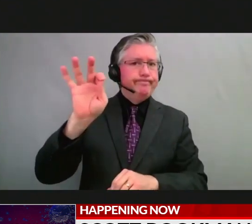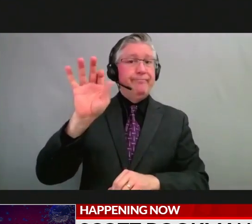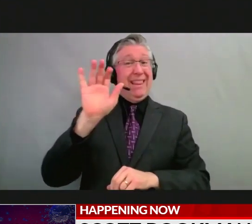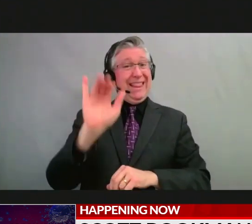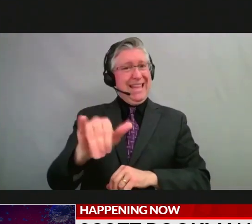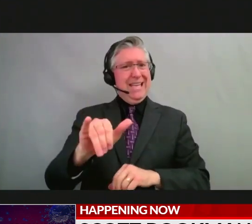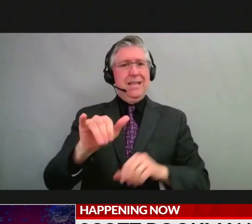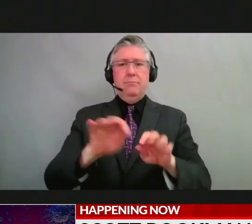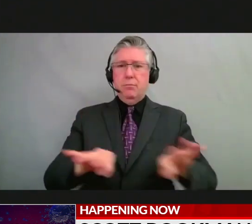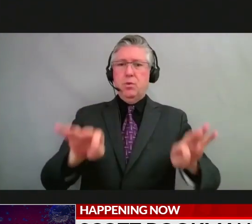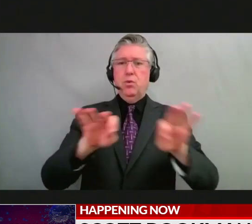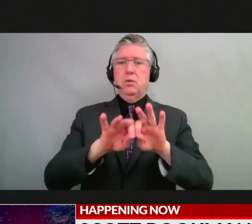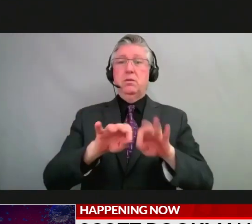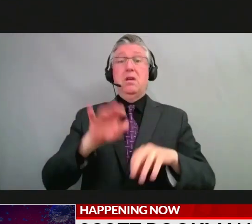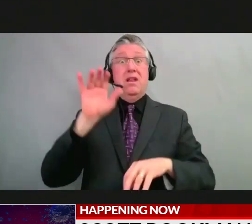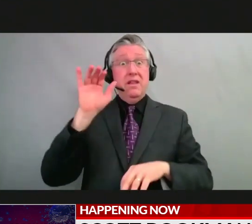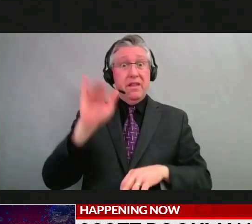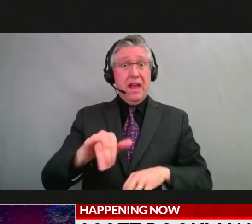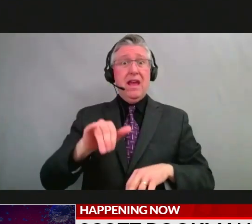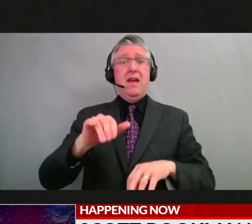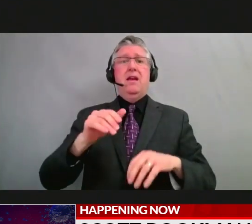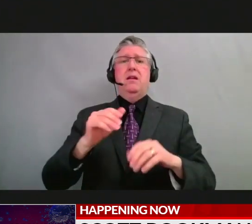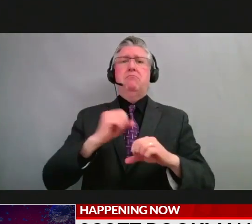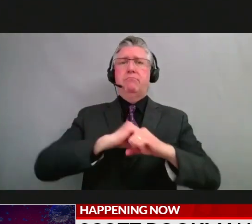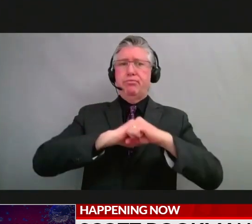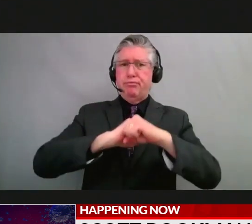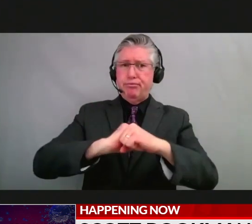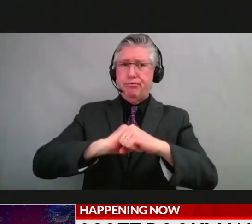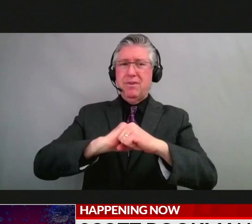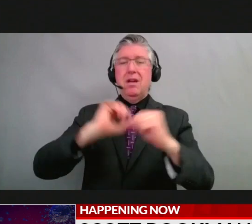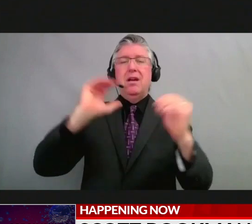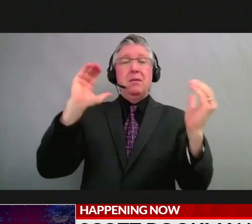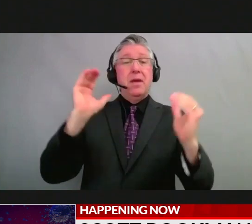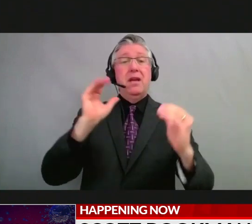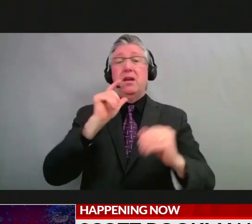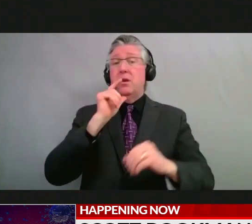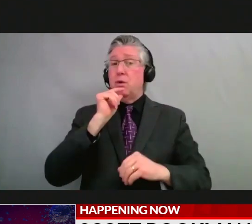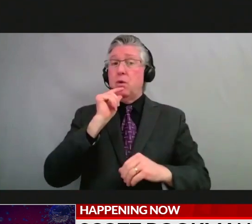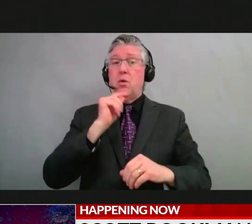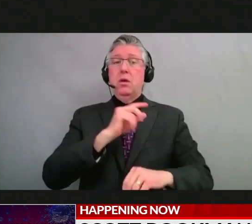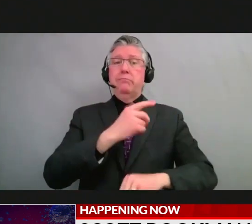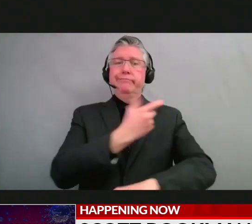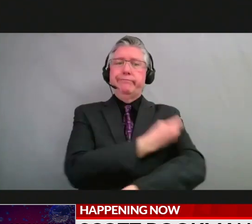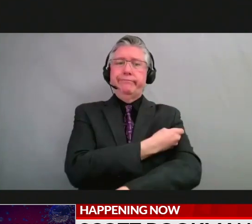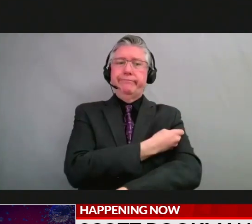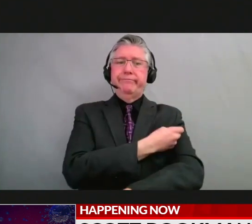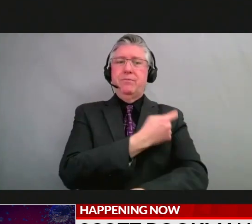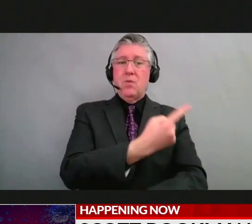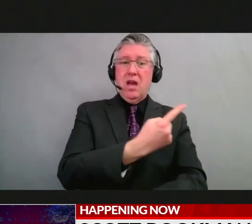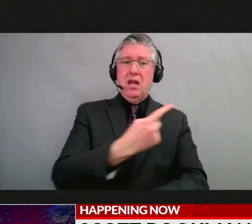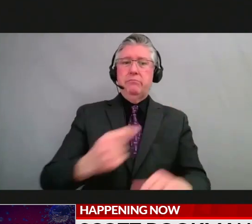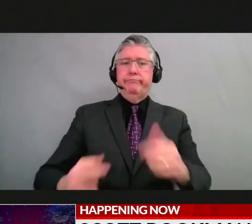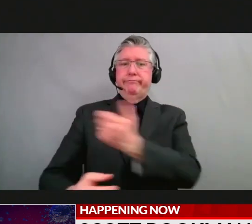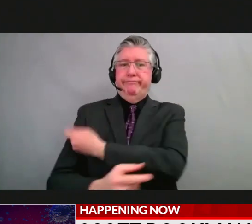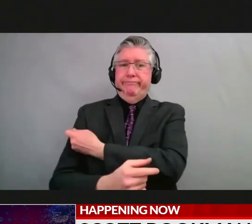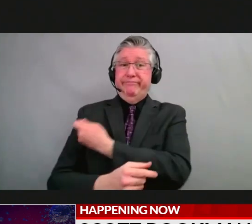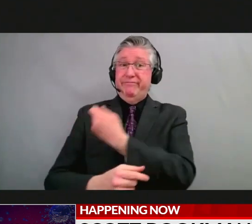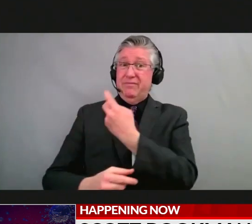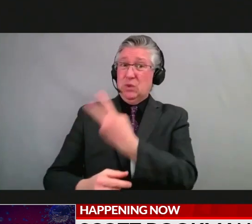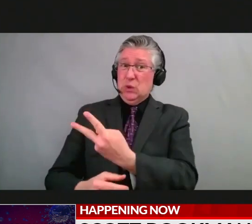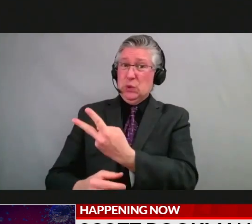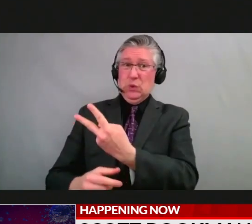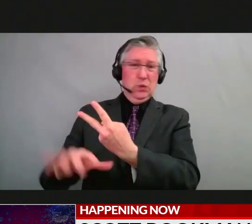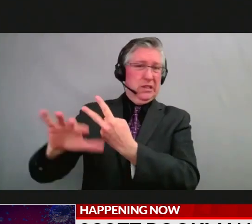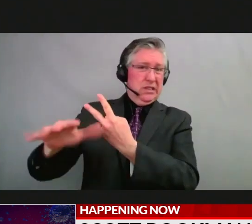how incredibly protective it is when compared to those who have only received two doses, and, you know, for those who have not been